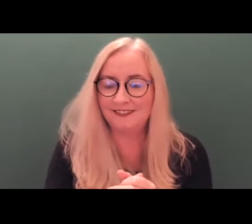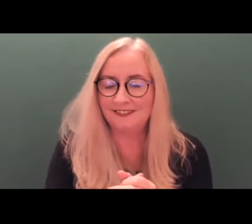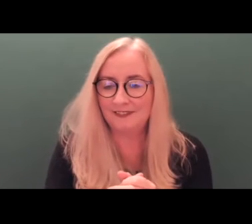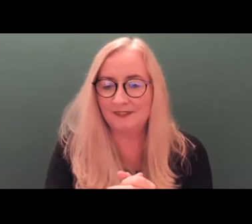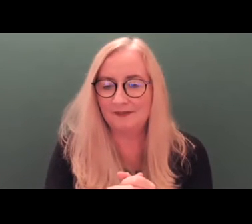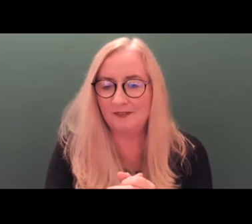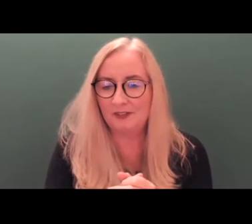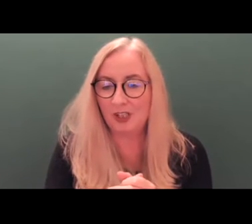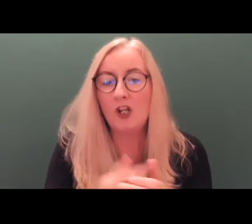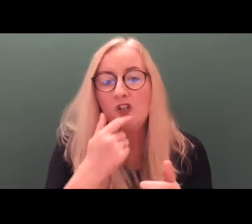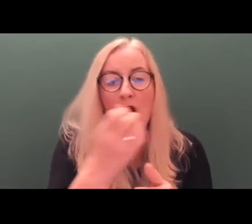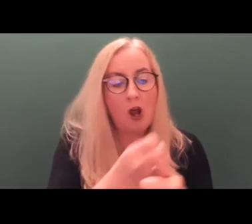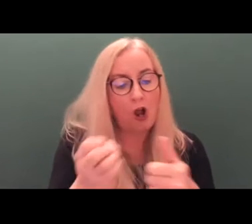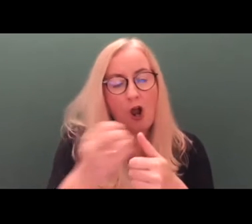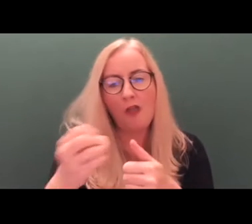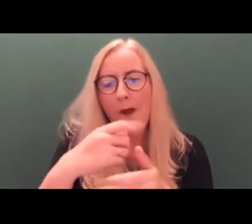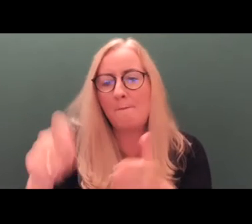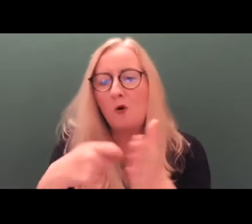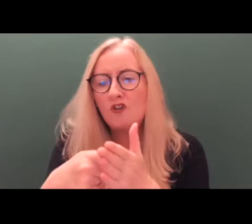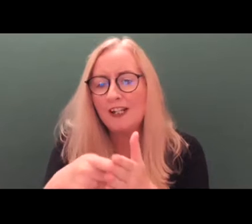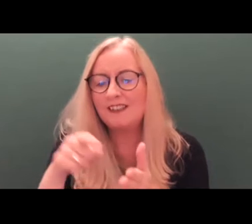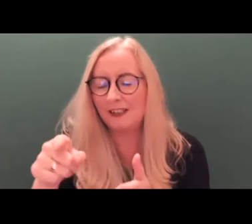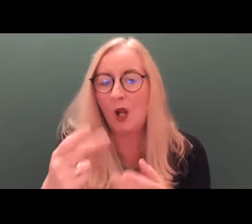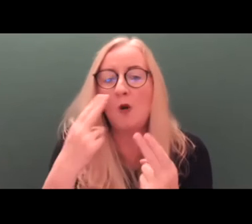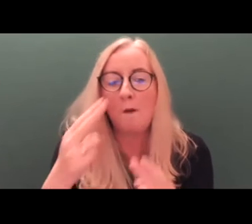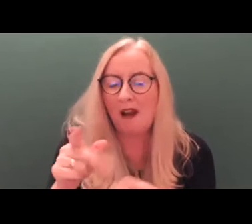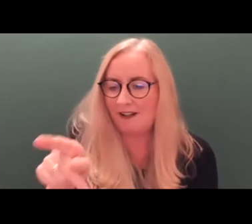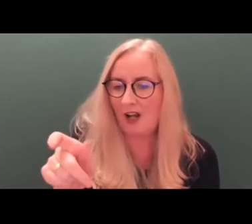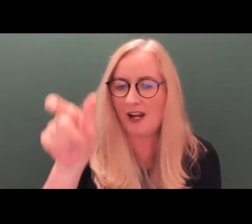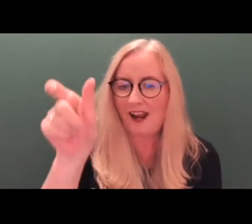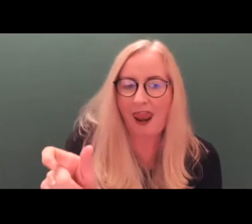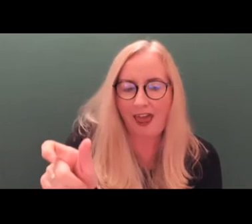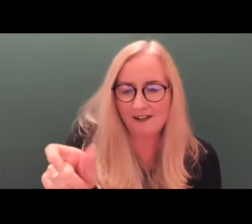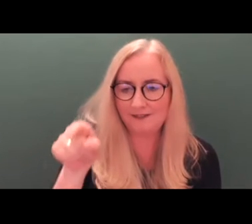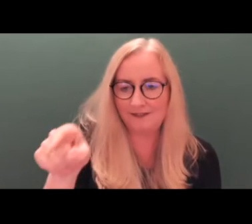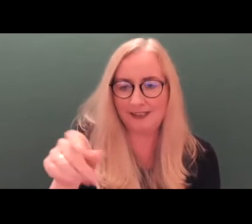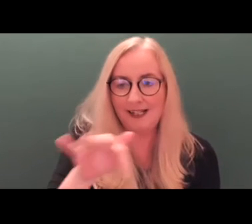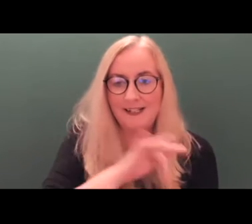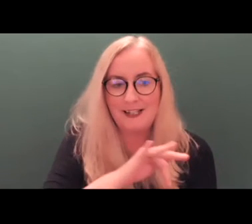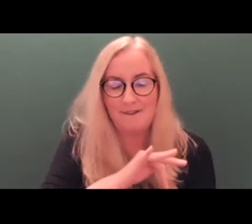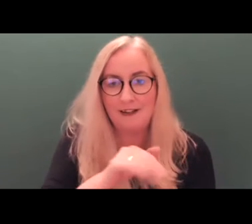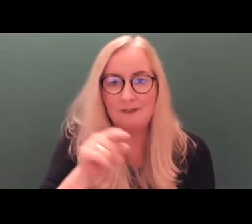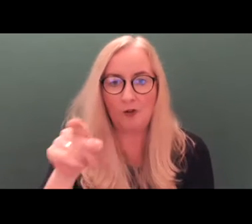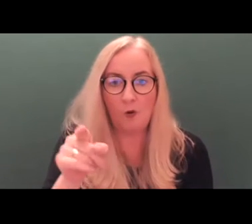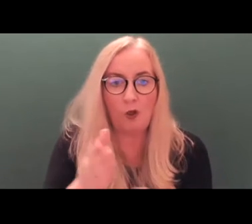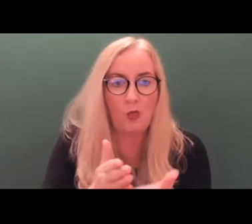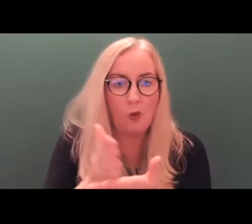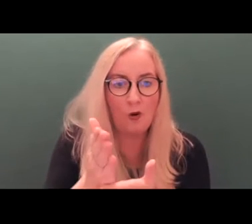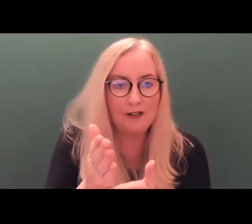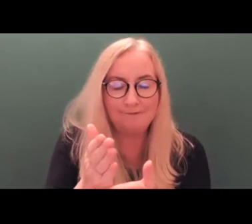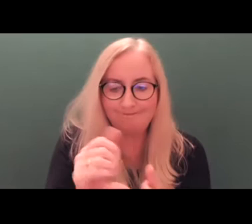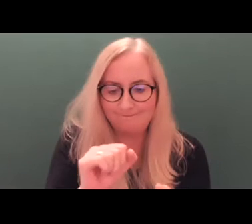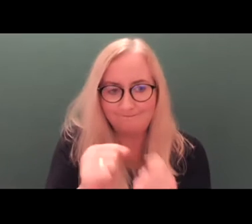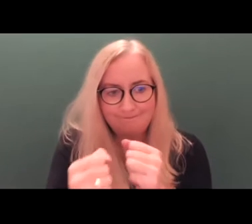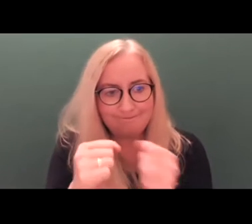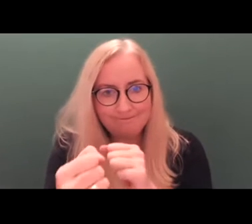In other projects, it is usually the clients who have to adjust themselves to a bureaucratic system that we work